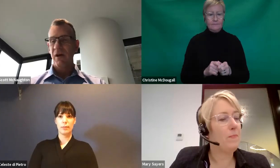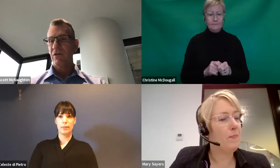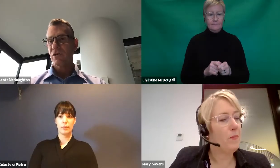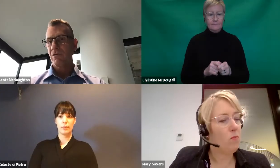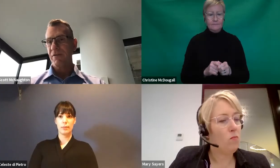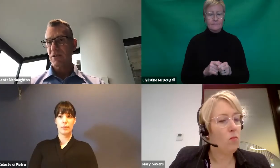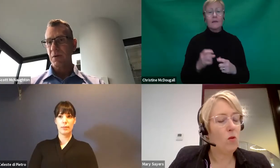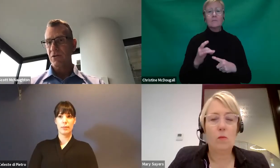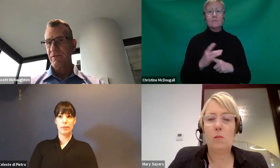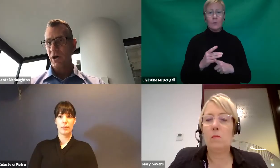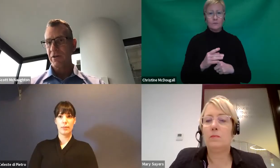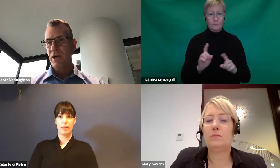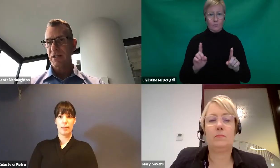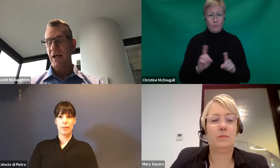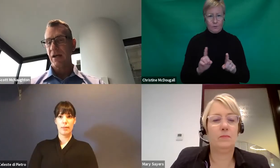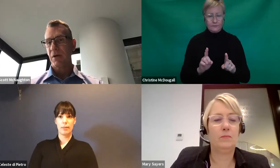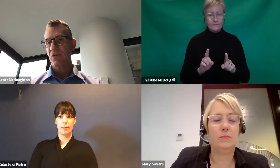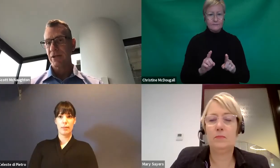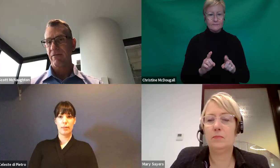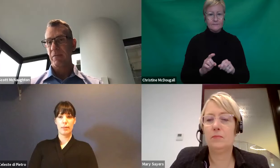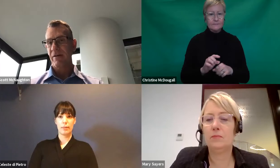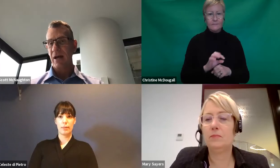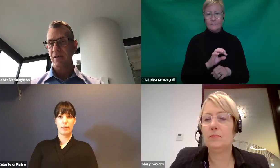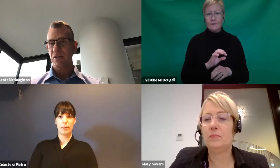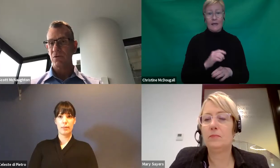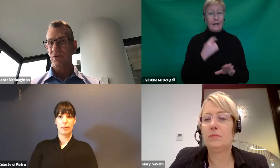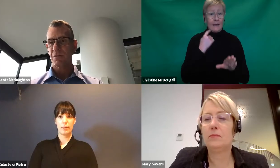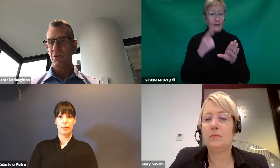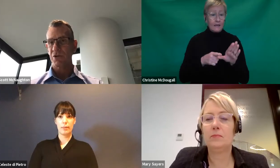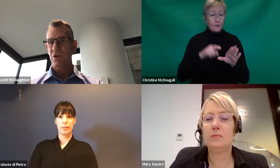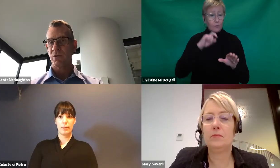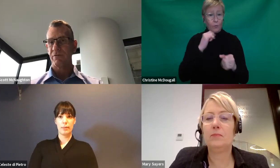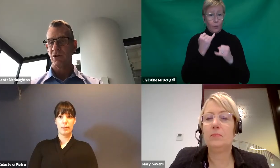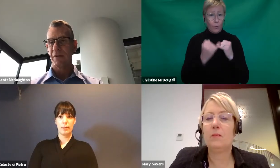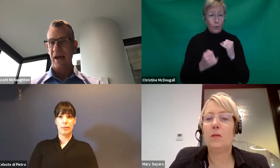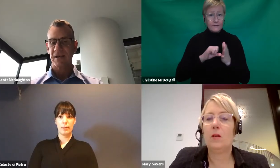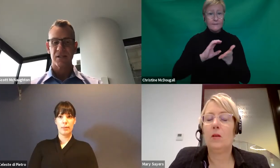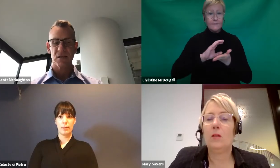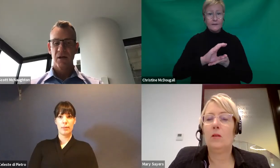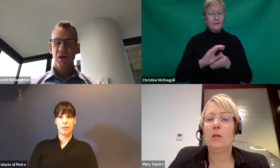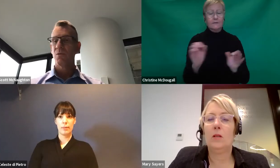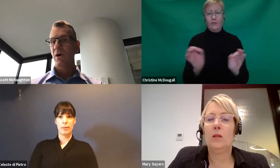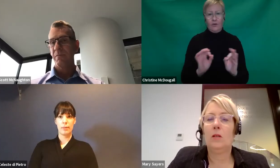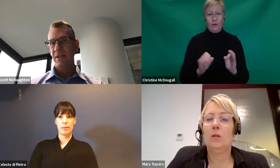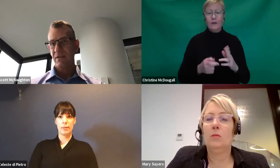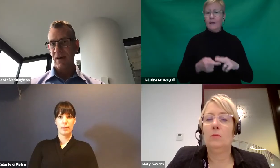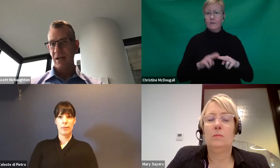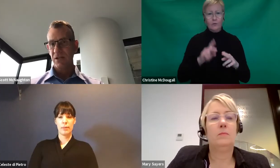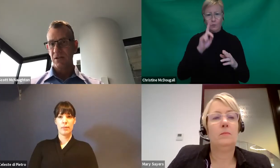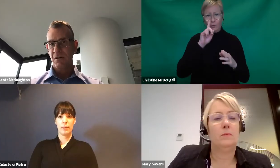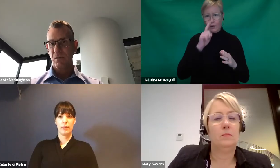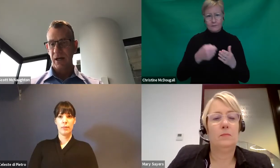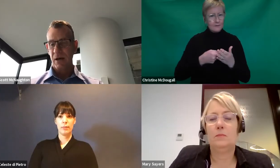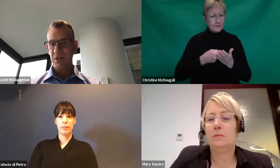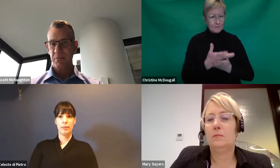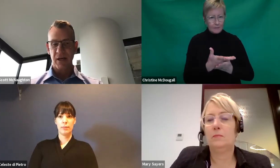If you haven't used your funds because of COVID-19, because you haven't been able to access all the supports you would have normally accessed, you won't be disadvantaged